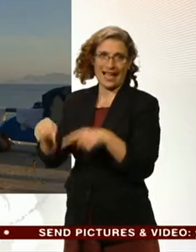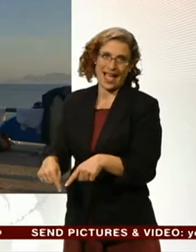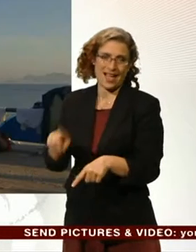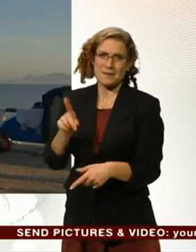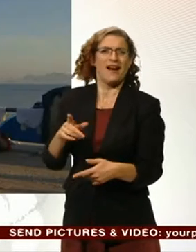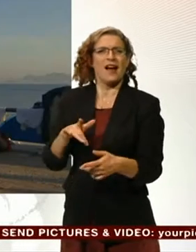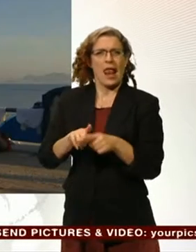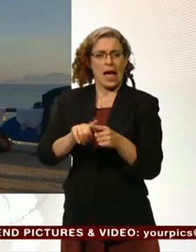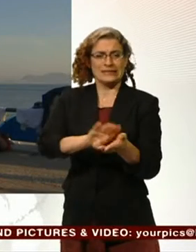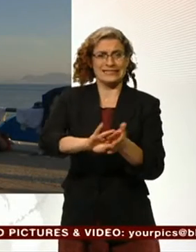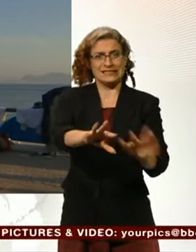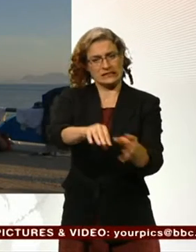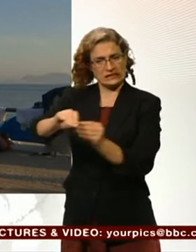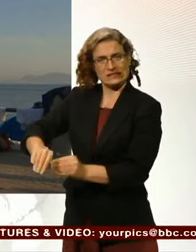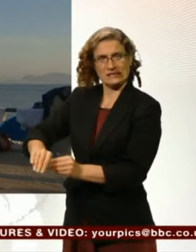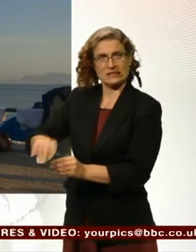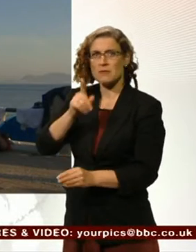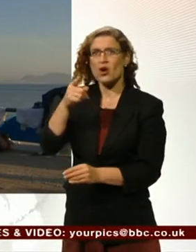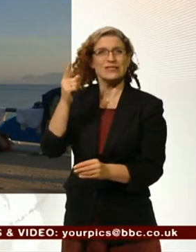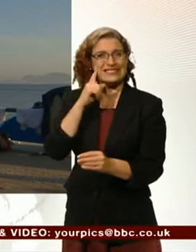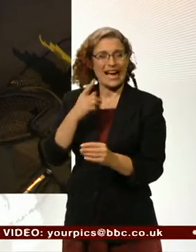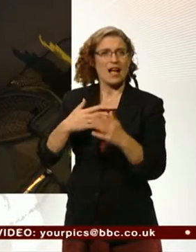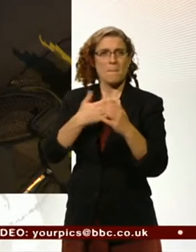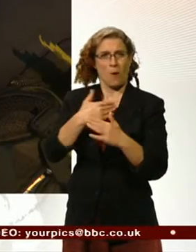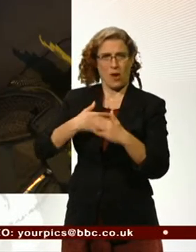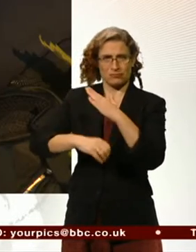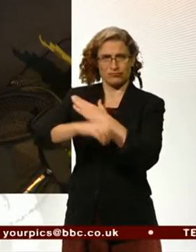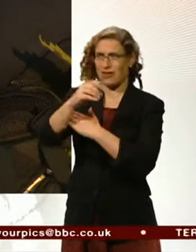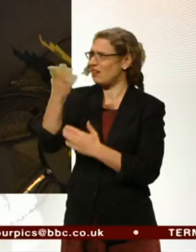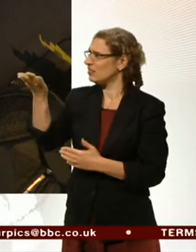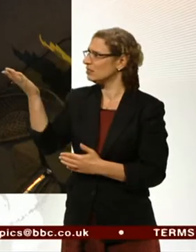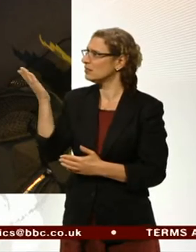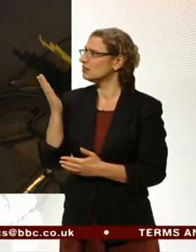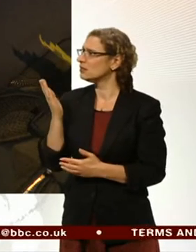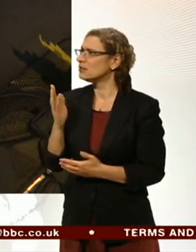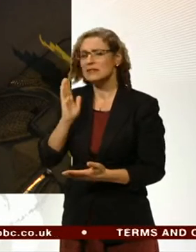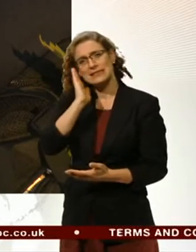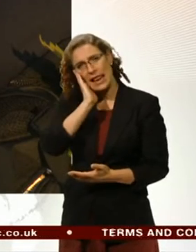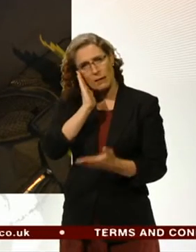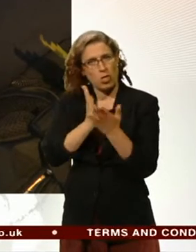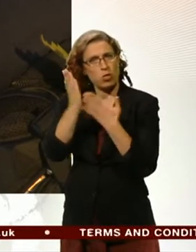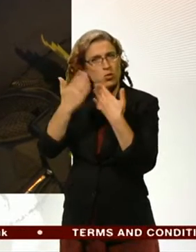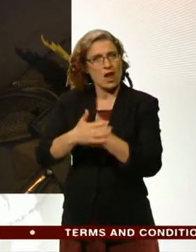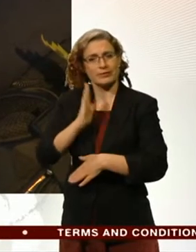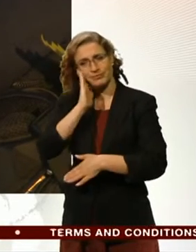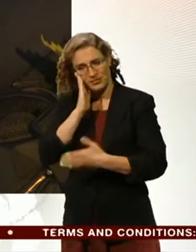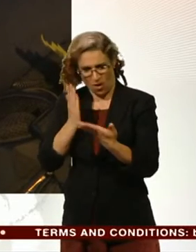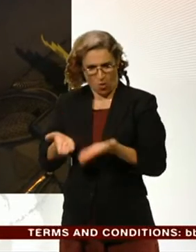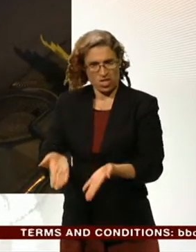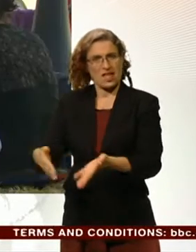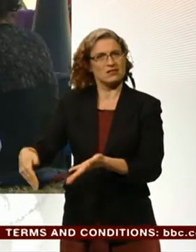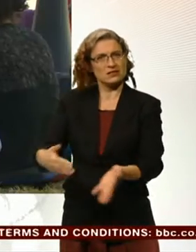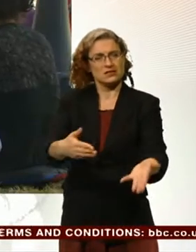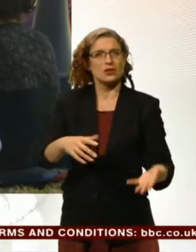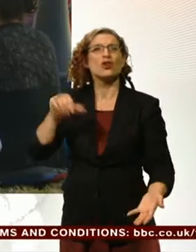and at sunrise, you could just see all of the people who had slept in the streets overnight on that promenade where normally you would